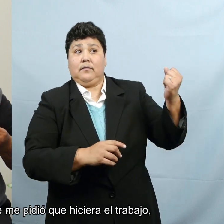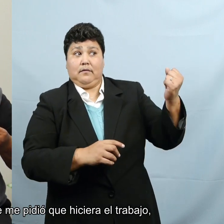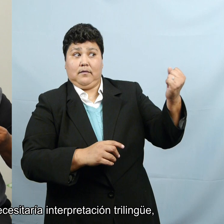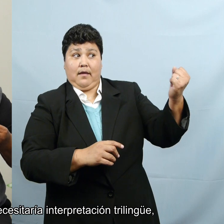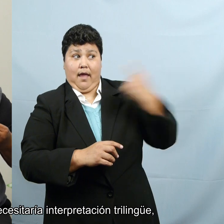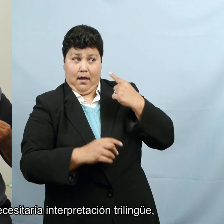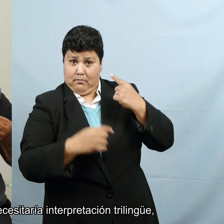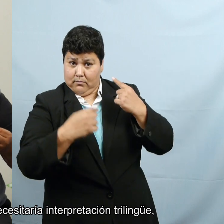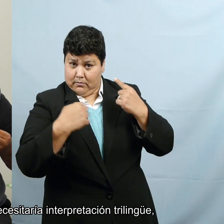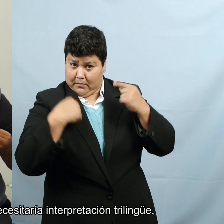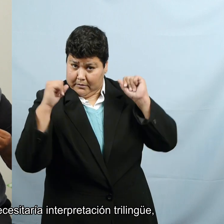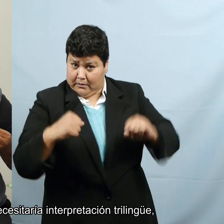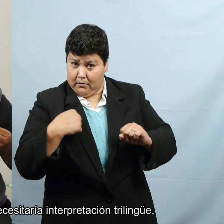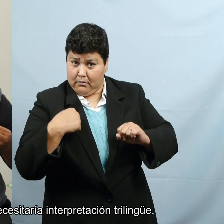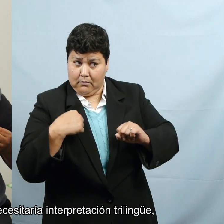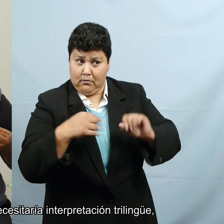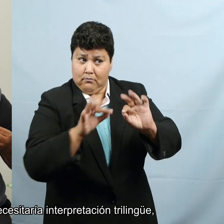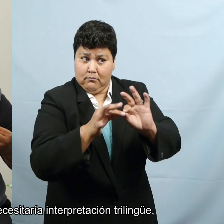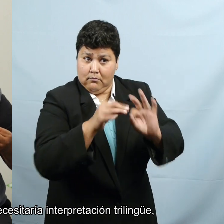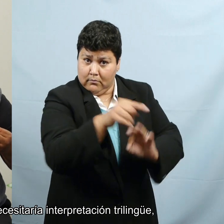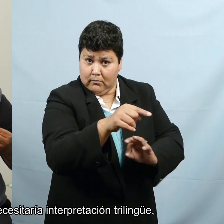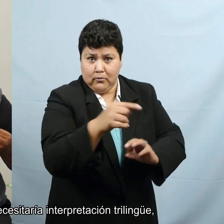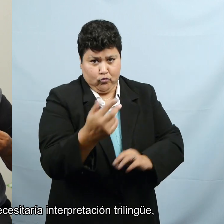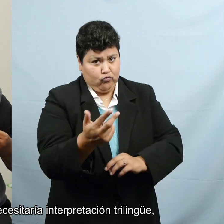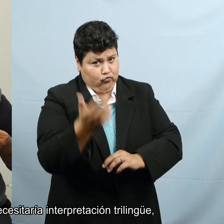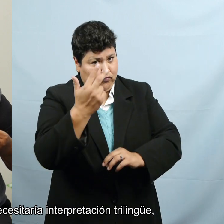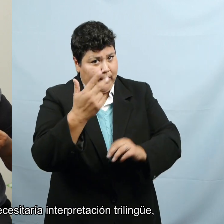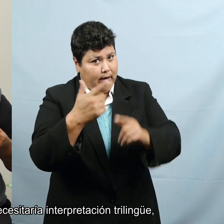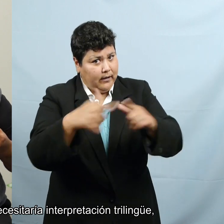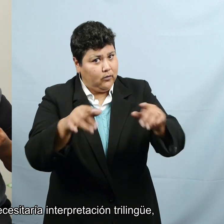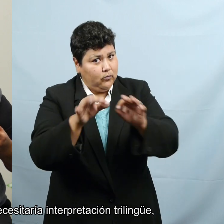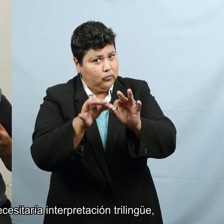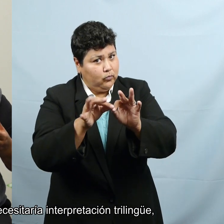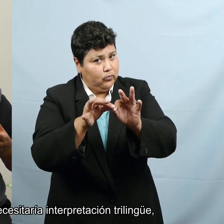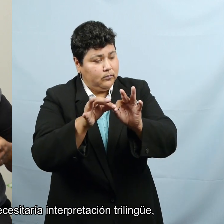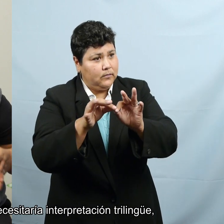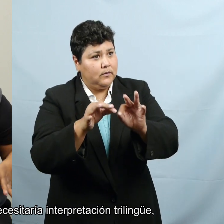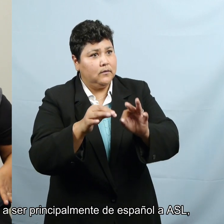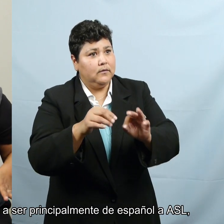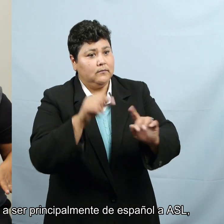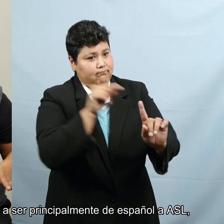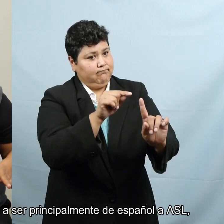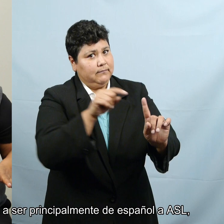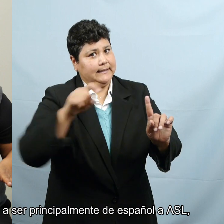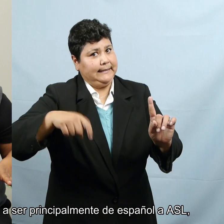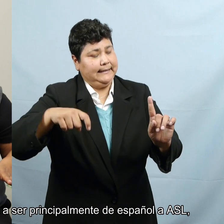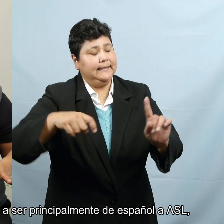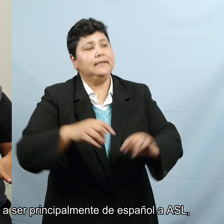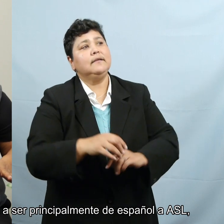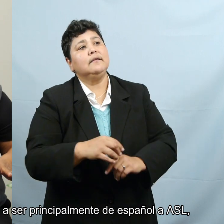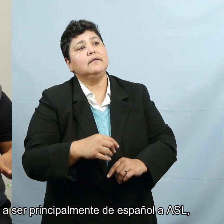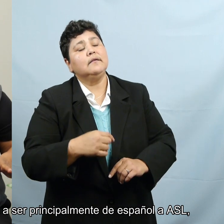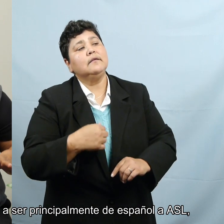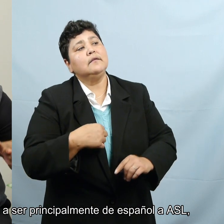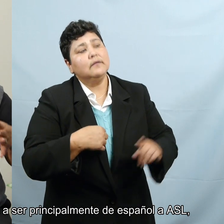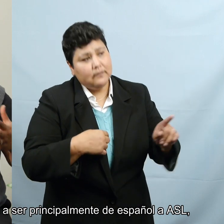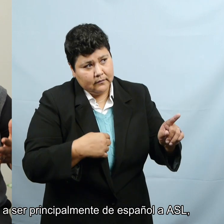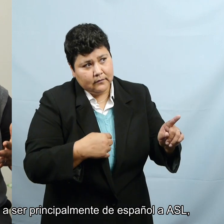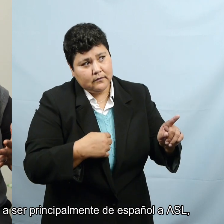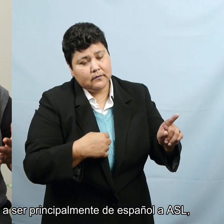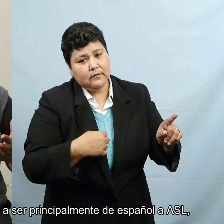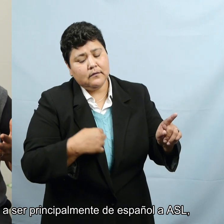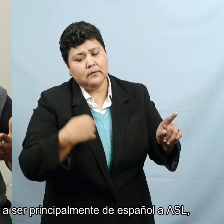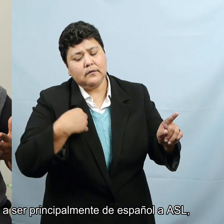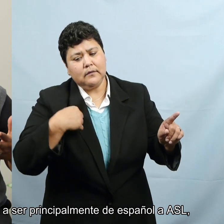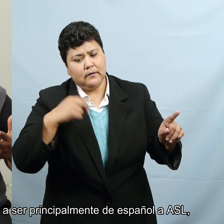assignment and was told that trilingual interpreting, uh, was needed. Um, I, I